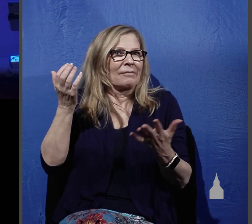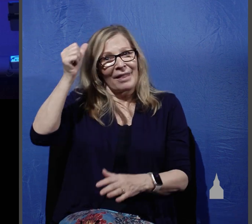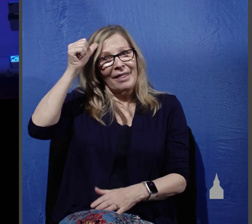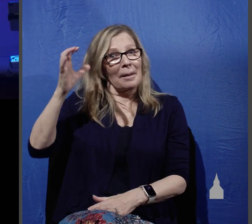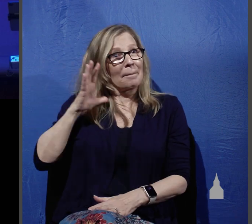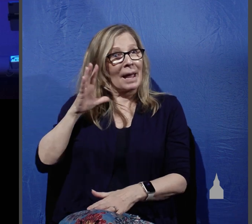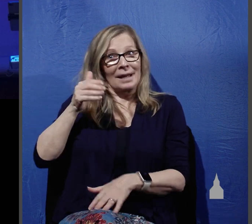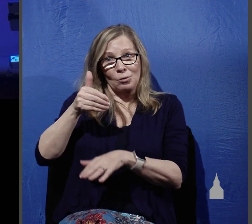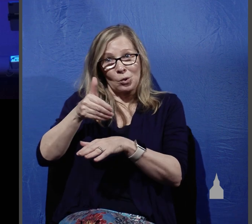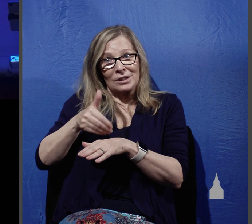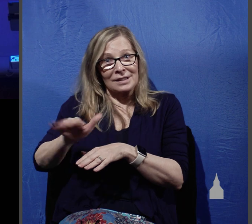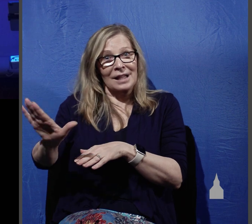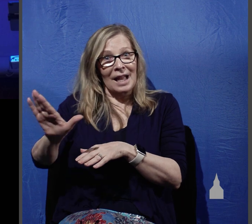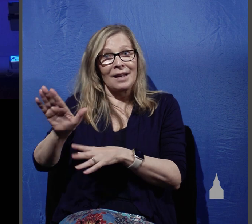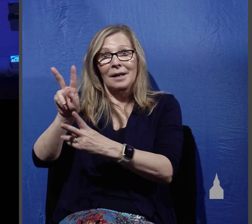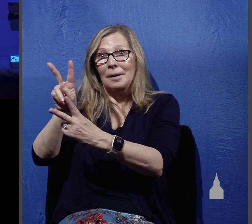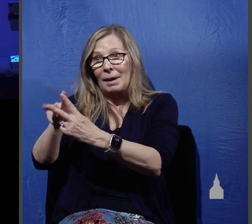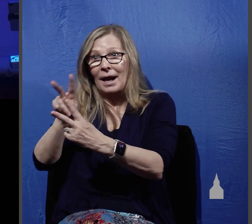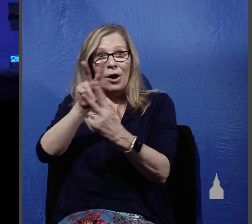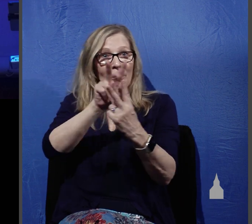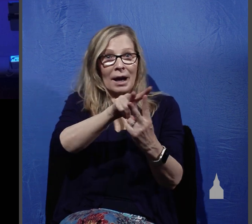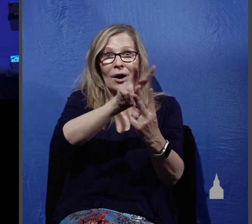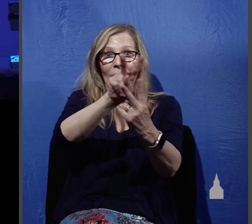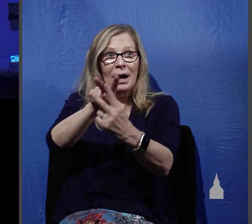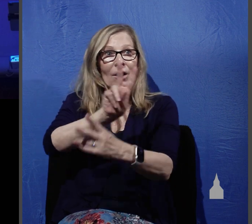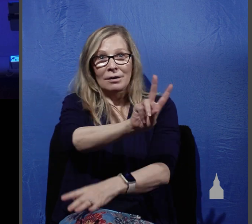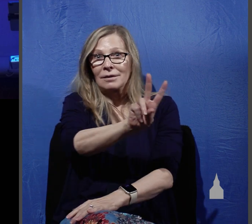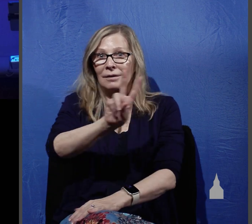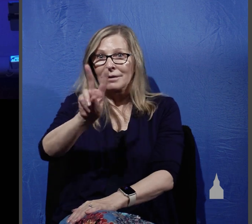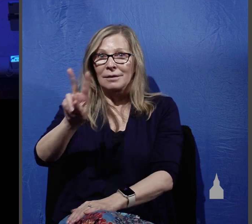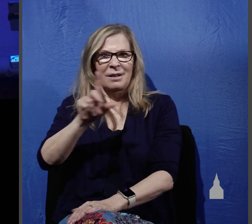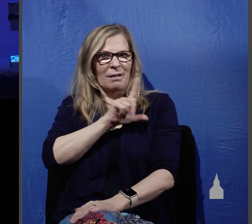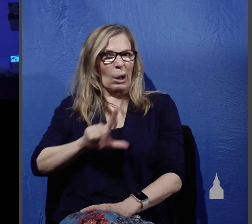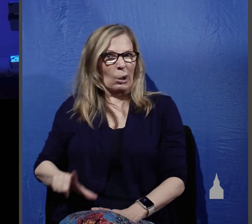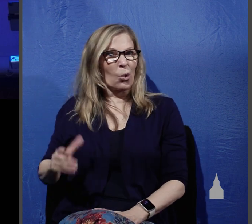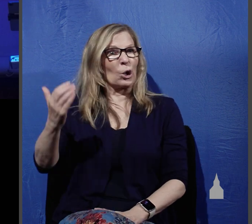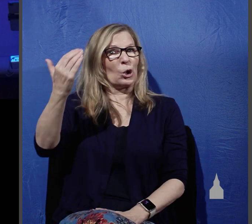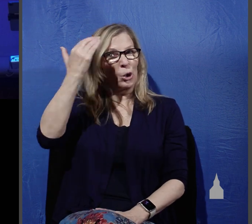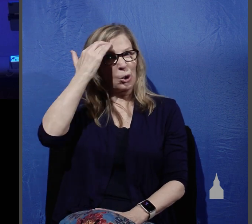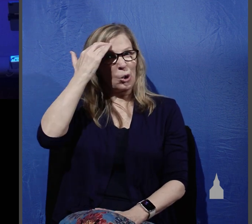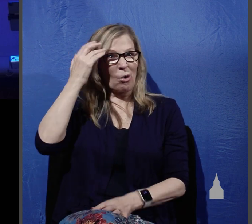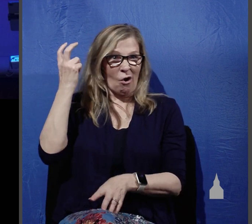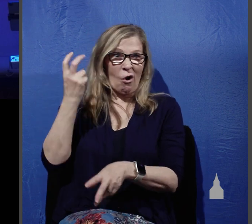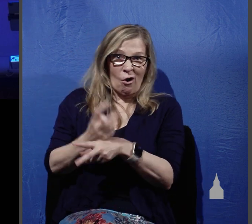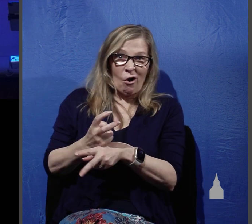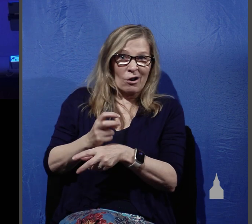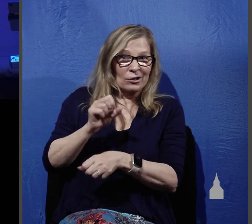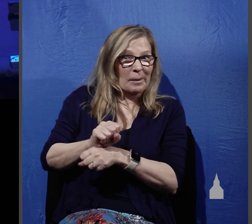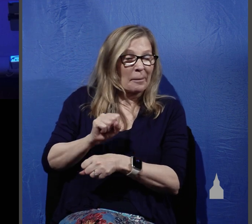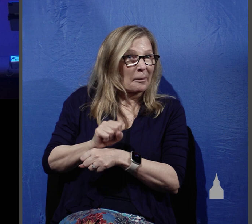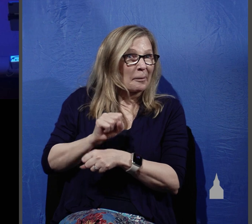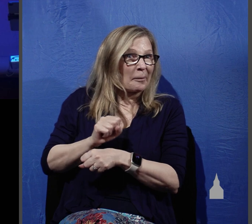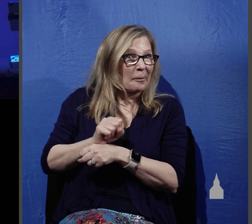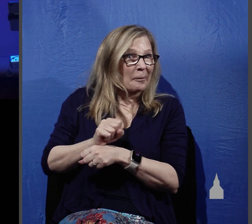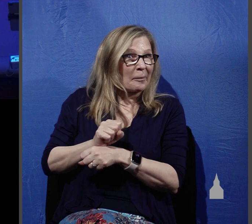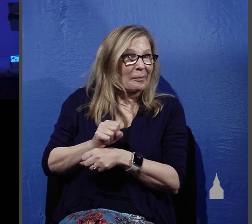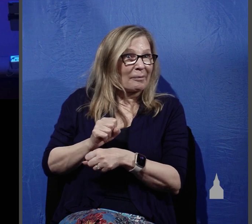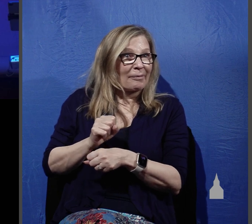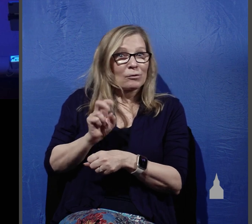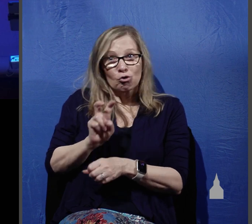sent out in pairs because the Lord knew that this would be a hard mission and therefore traveling in twos they